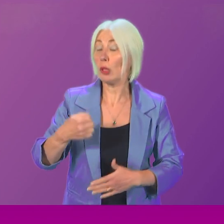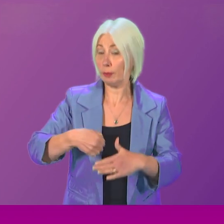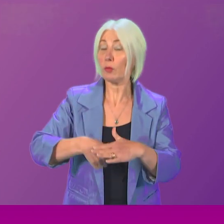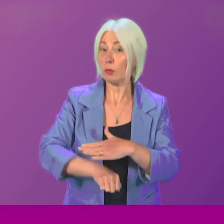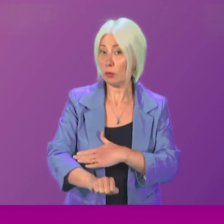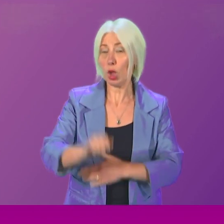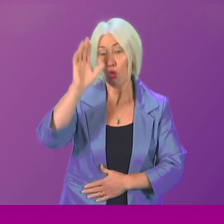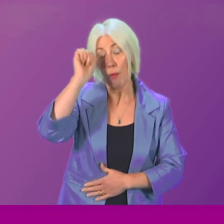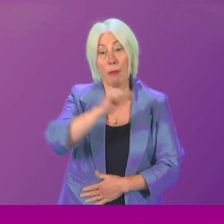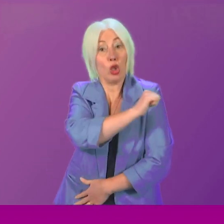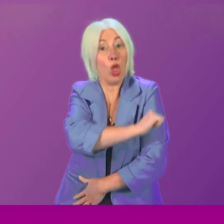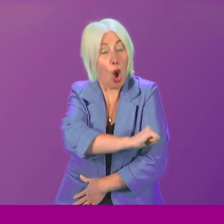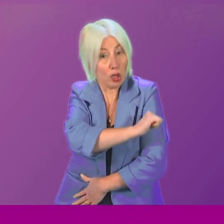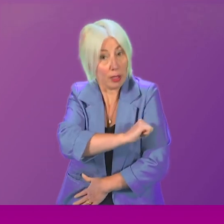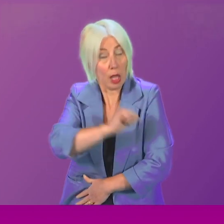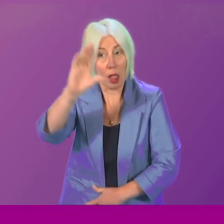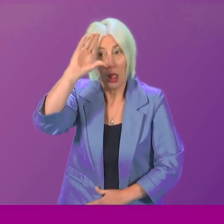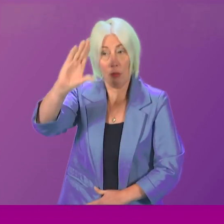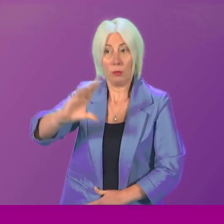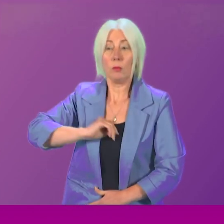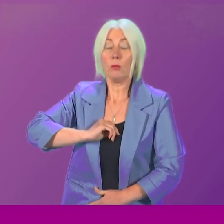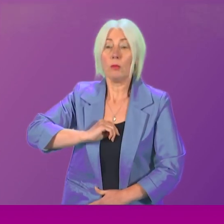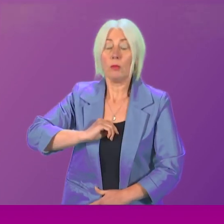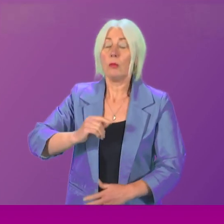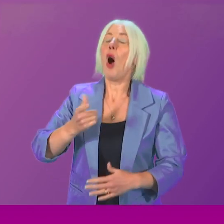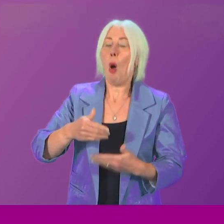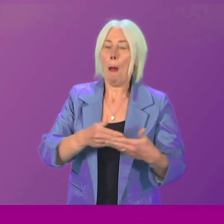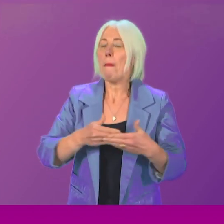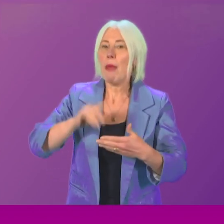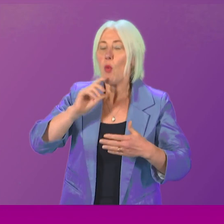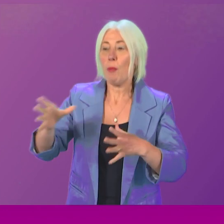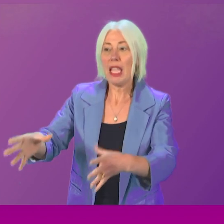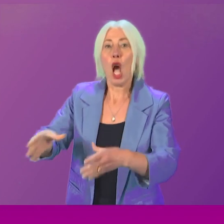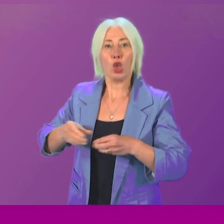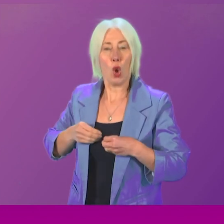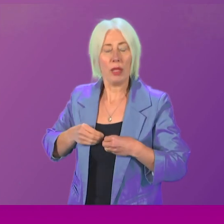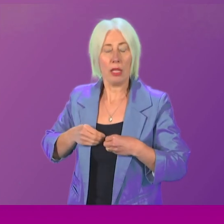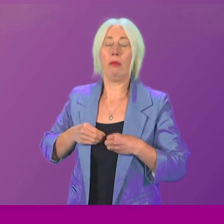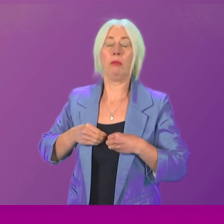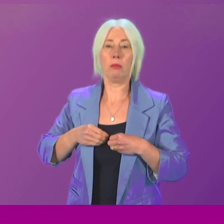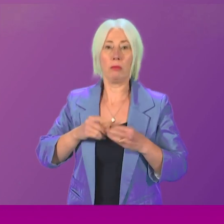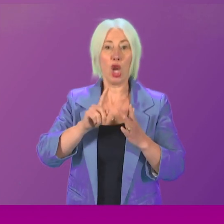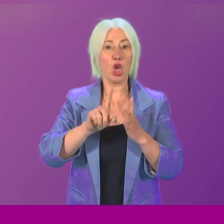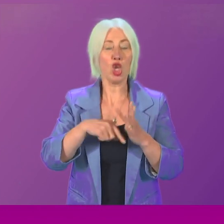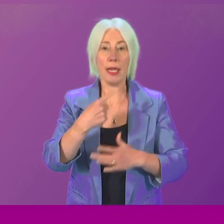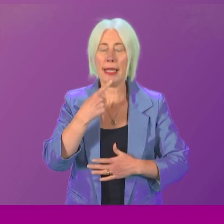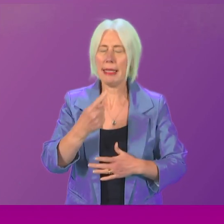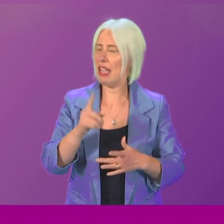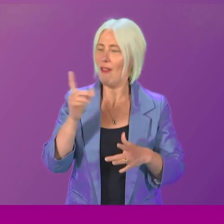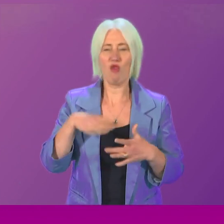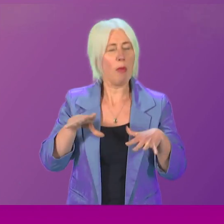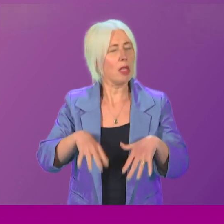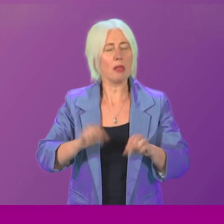when she was told that her baby was being adopted. I was treated in quite humiliating ways from the outset.